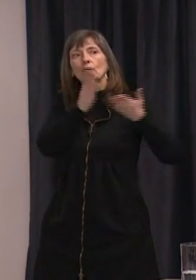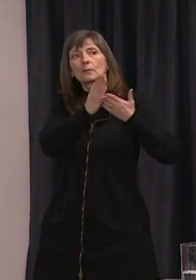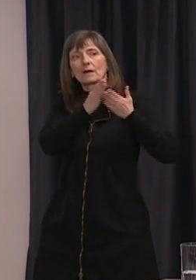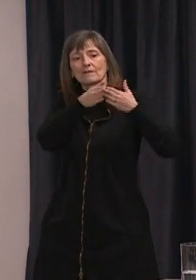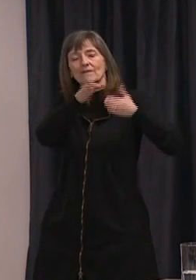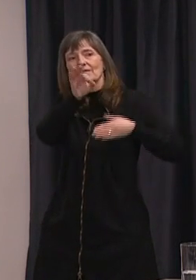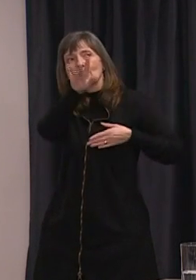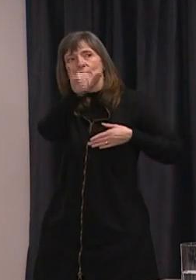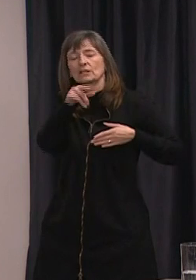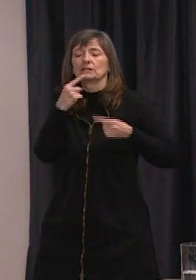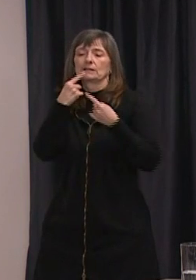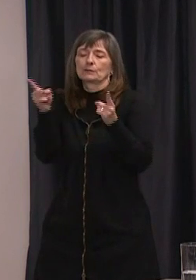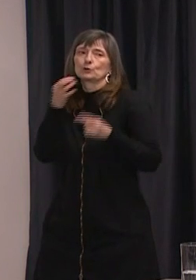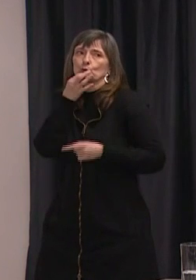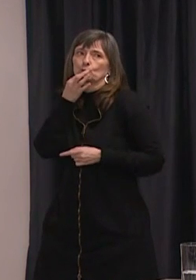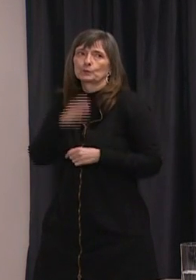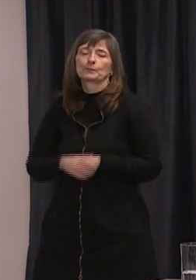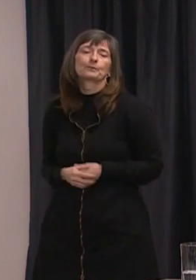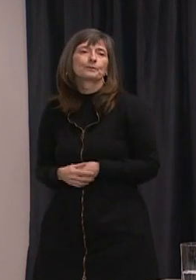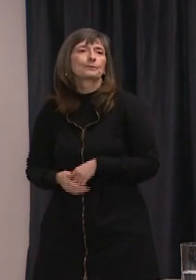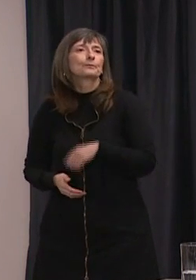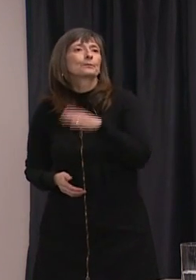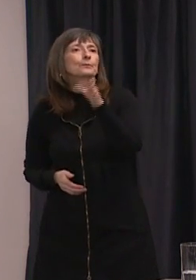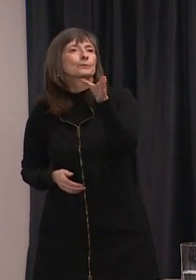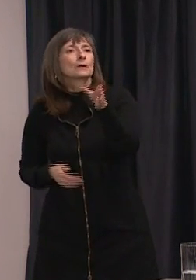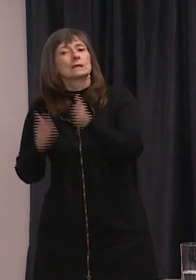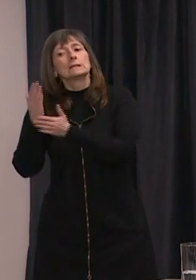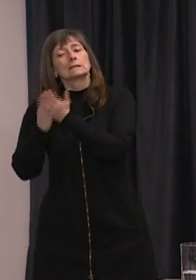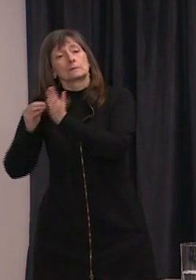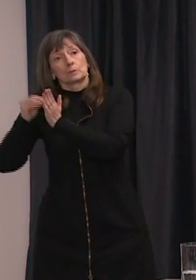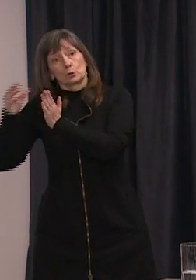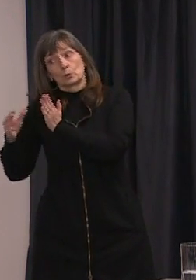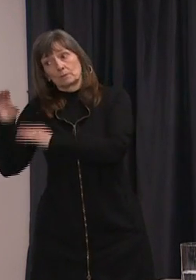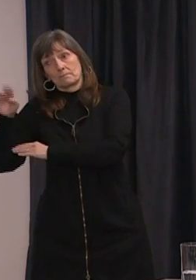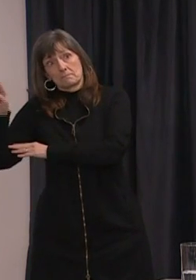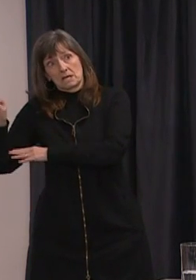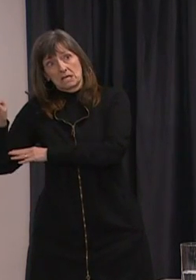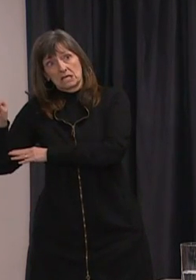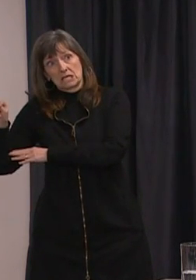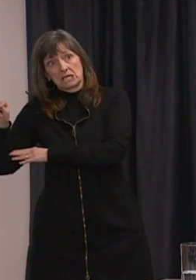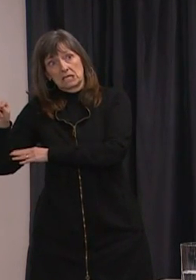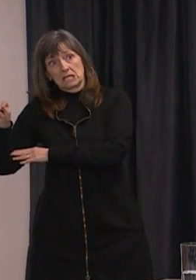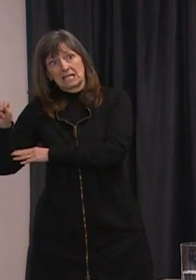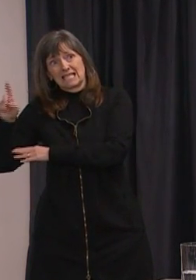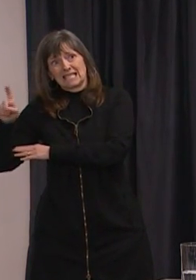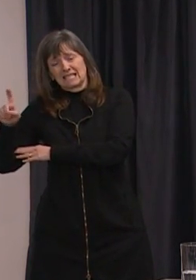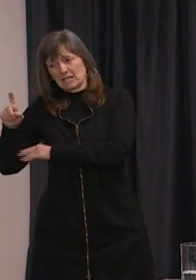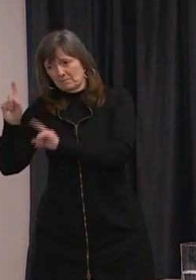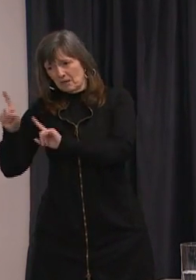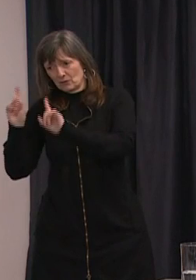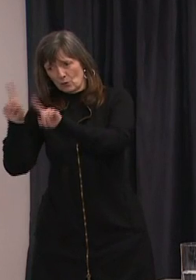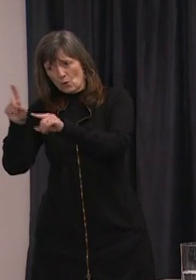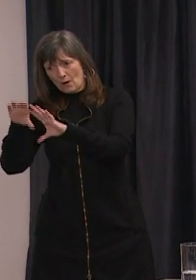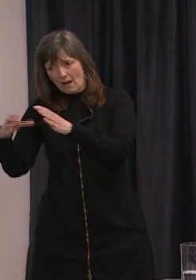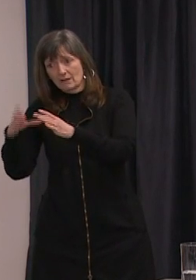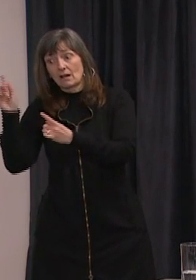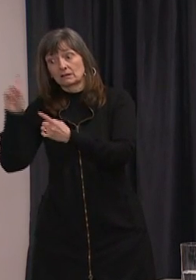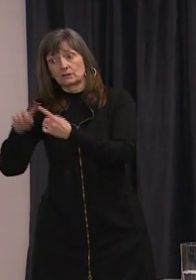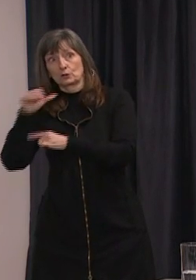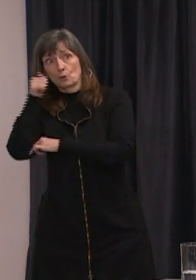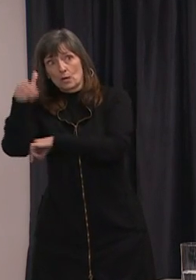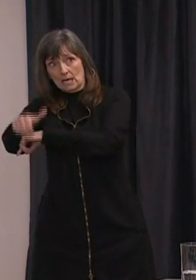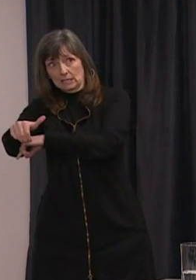um some students have raised concerns at memorial university about having to attend classes until tomorrow evening with the announcement yesterday